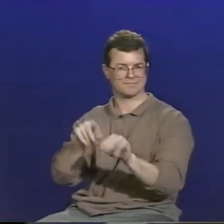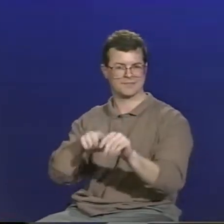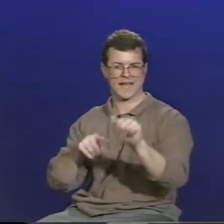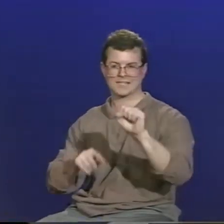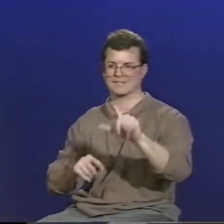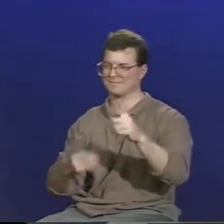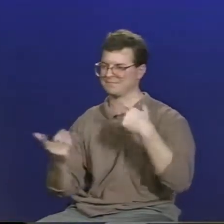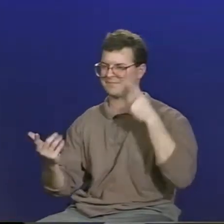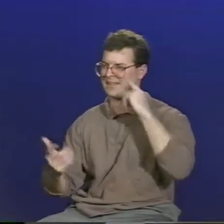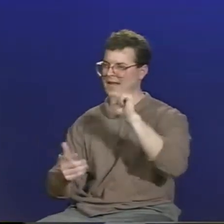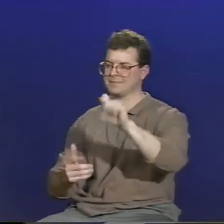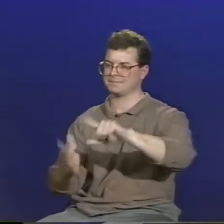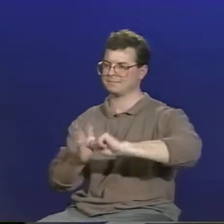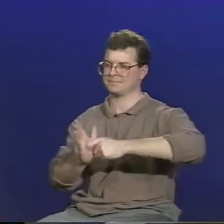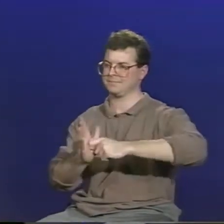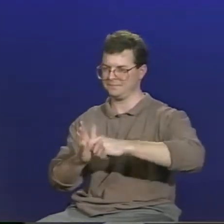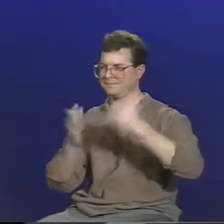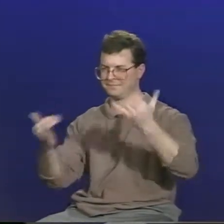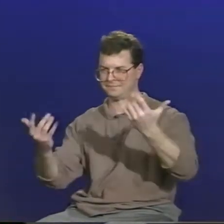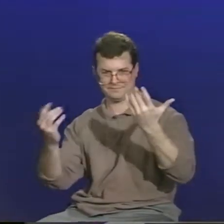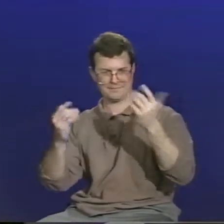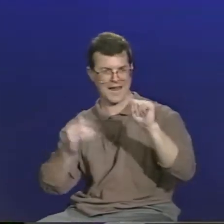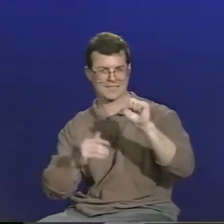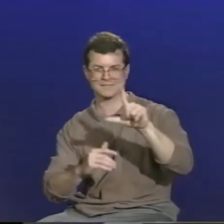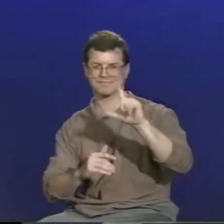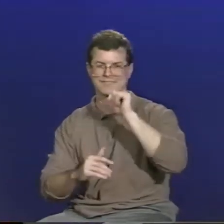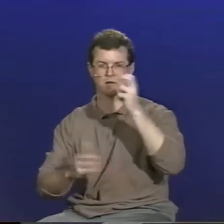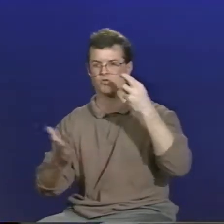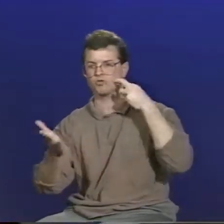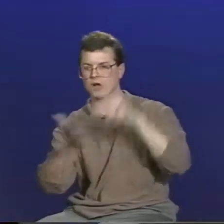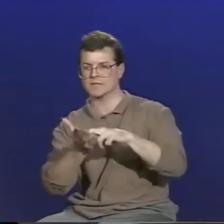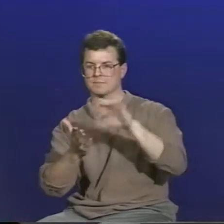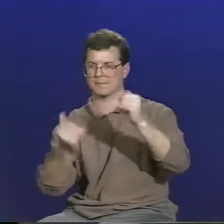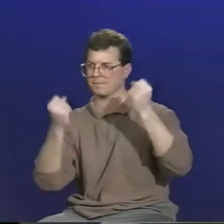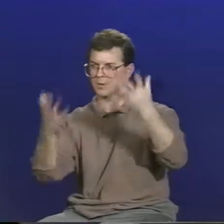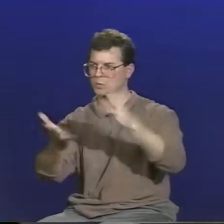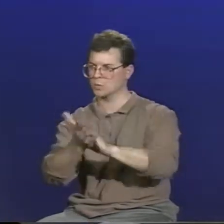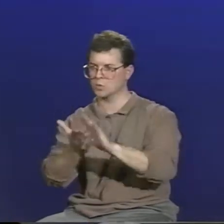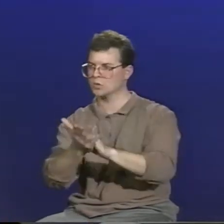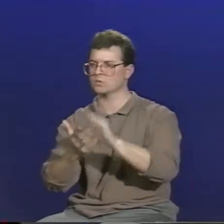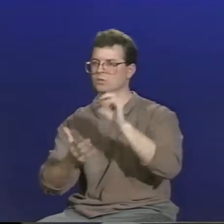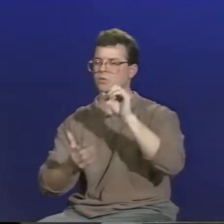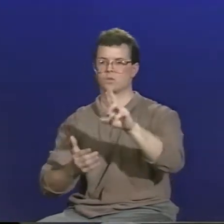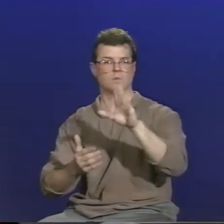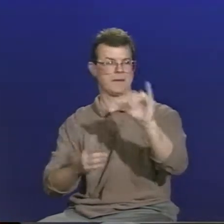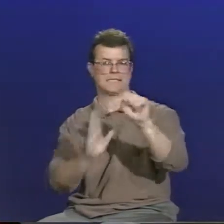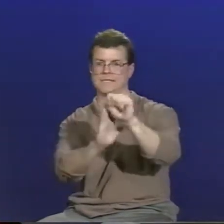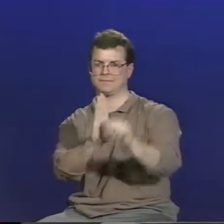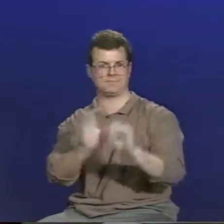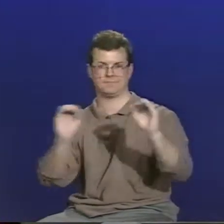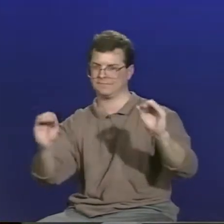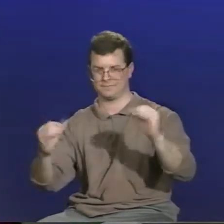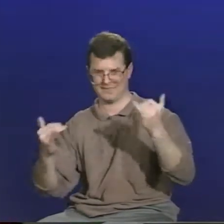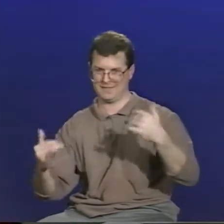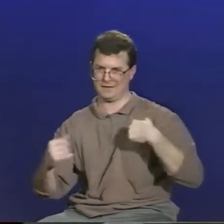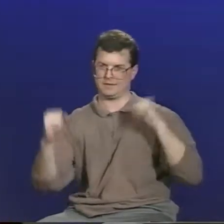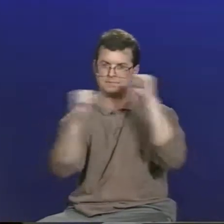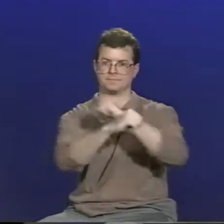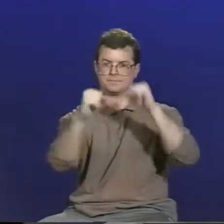address as well. And also, American Sign Language, he felt, was the key to literacy. Many schools or state educational